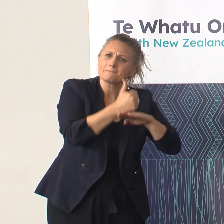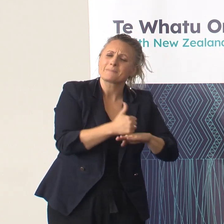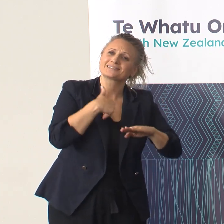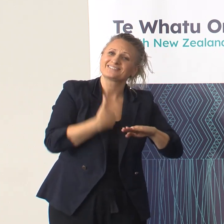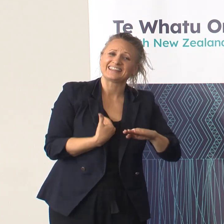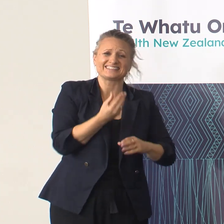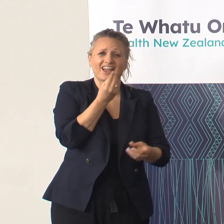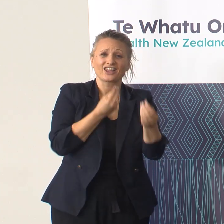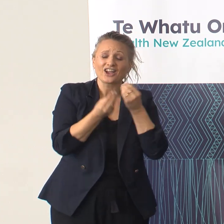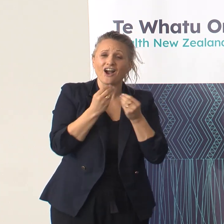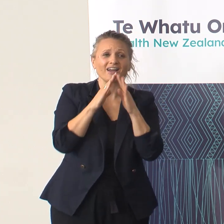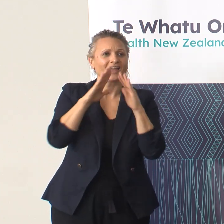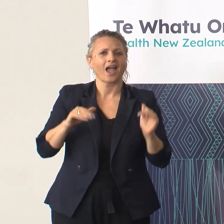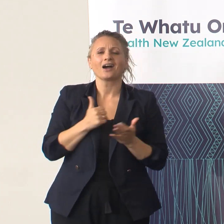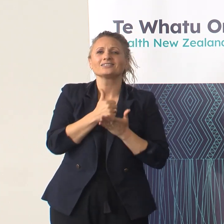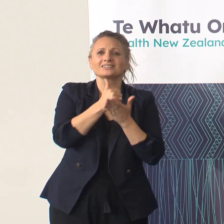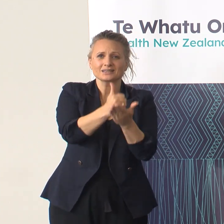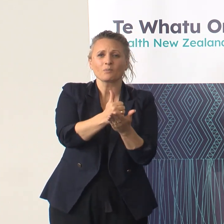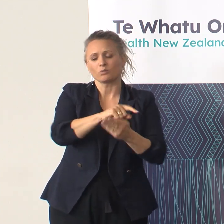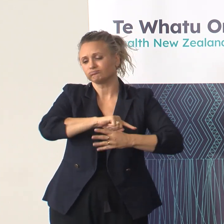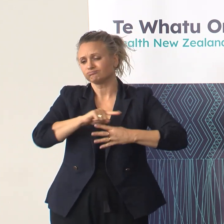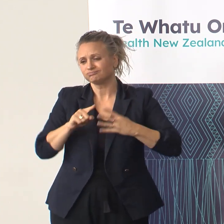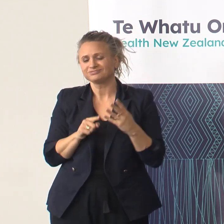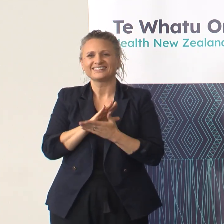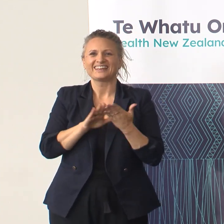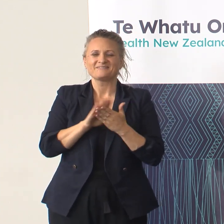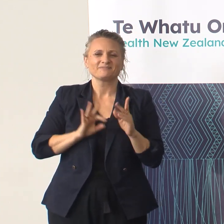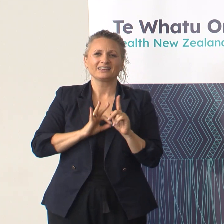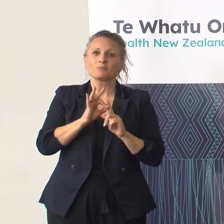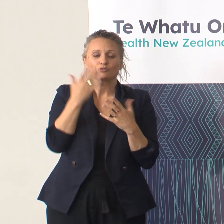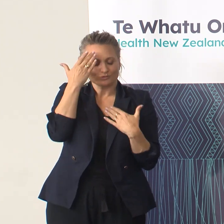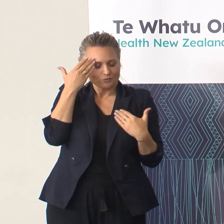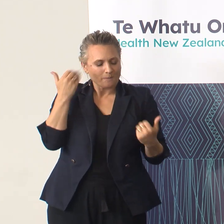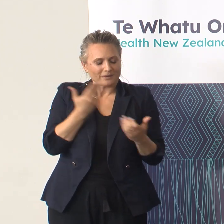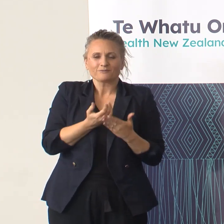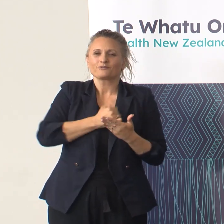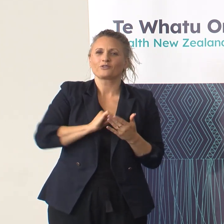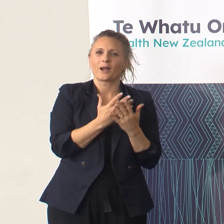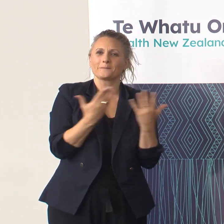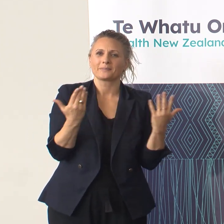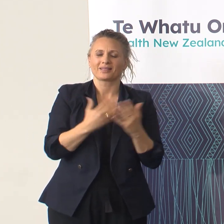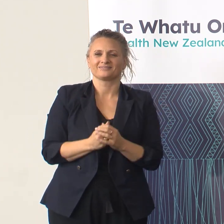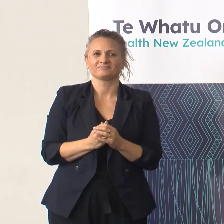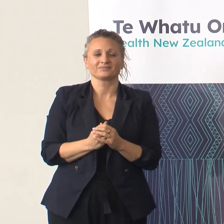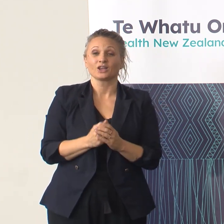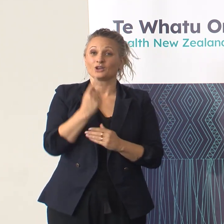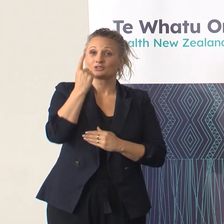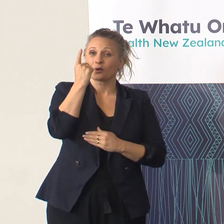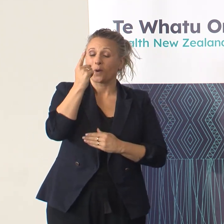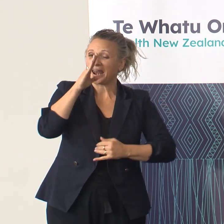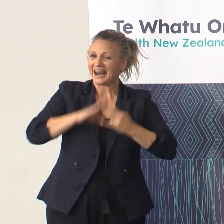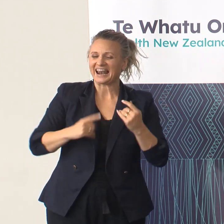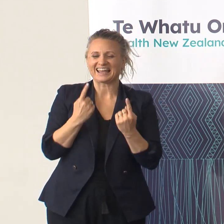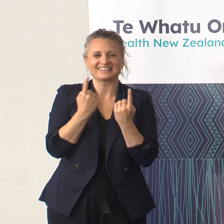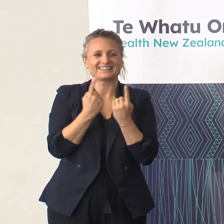support, and of course this all goes to improving wellbeing for our people. So on that note, one final shout out